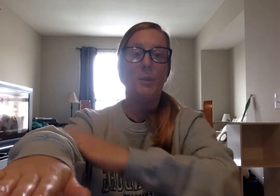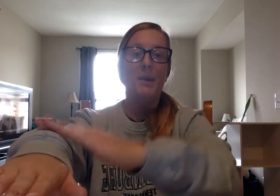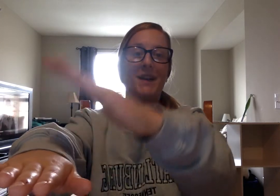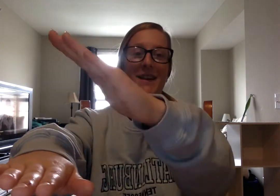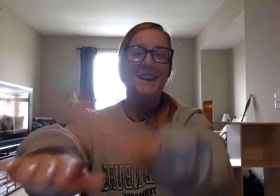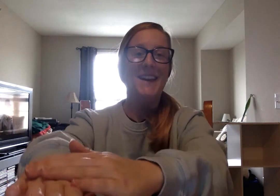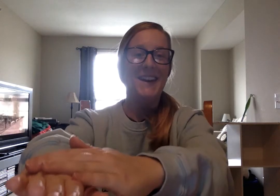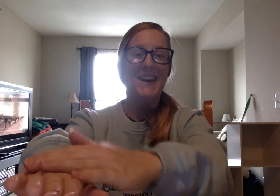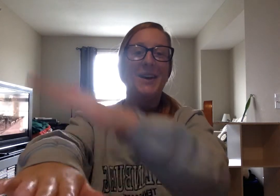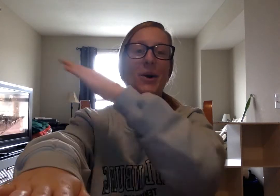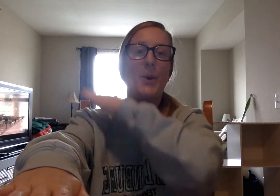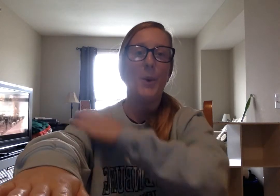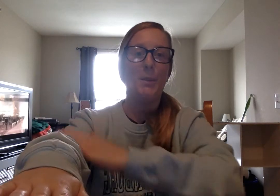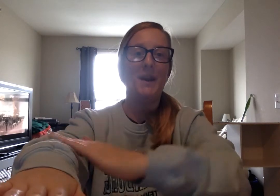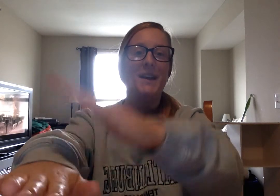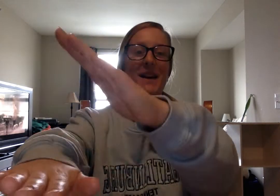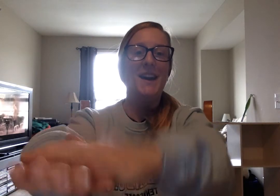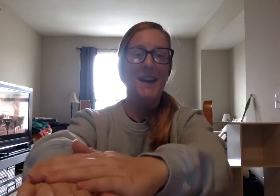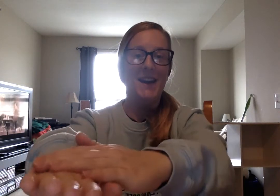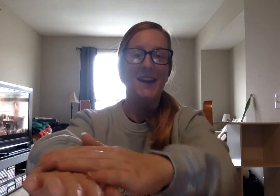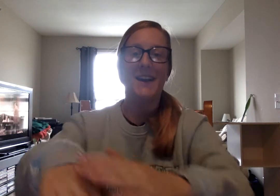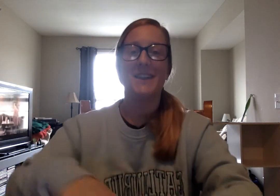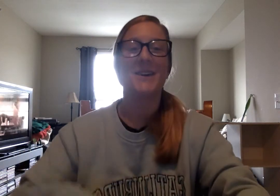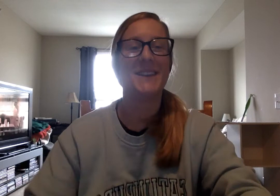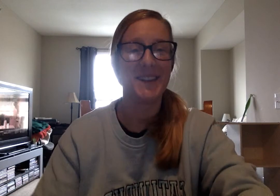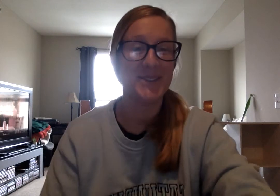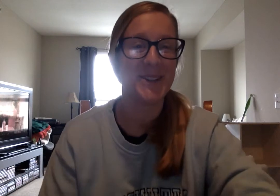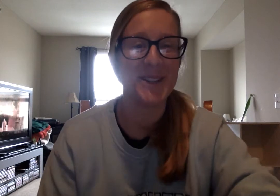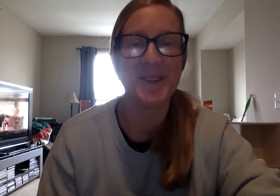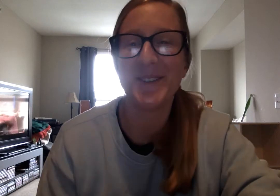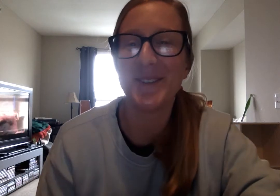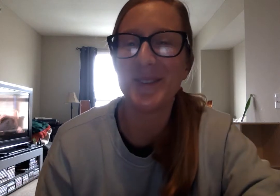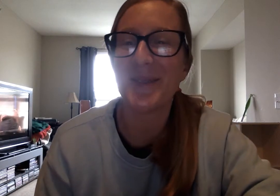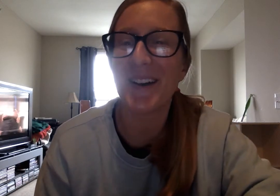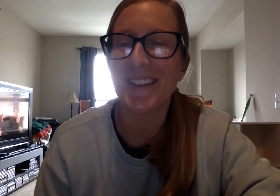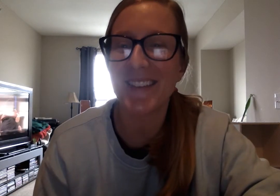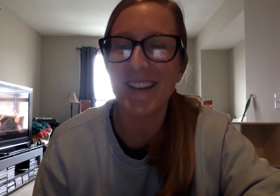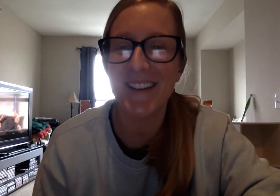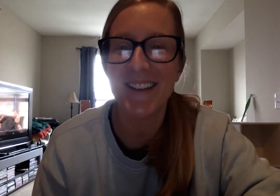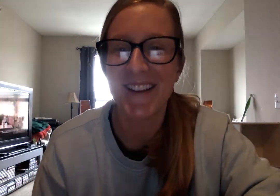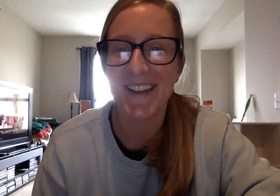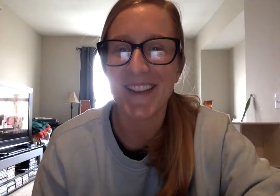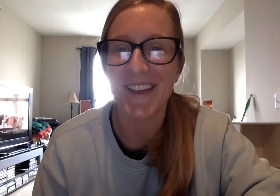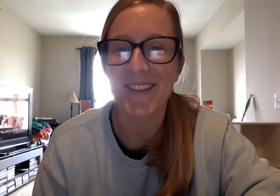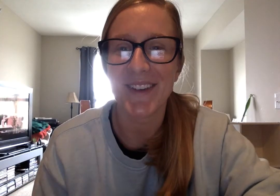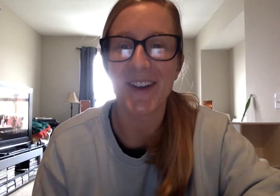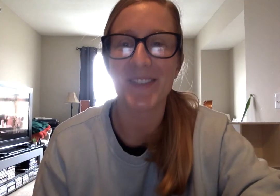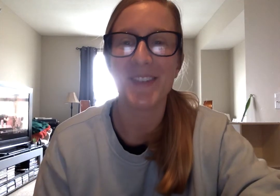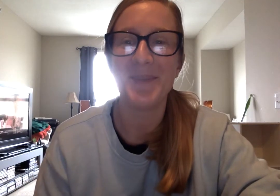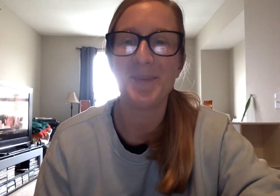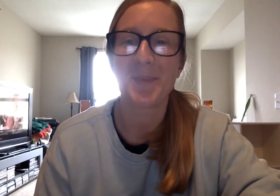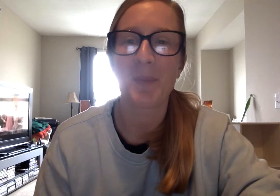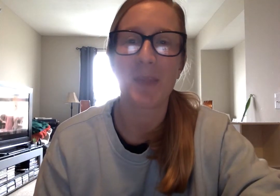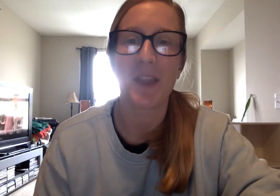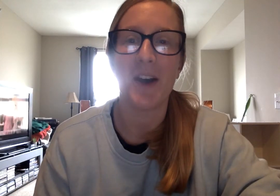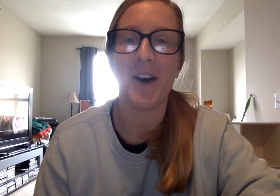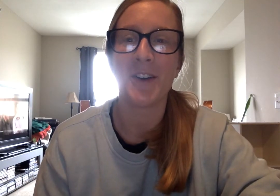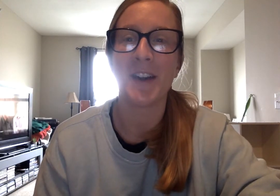Open. Open. Open. That was a tricky one to see if pause there. That was a hard one. All right.